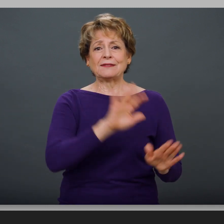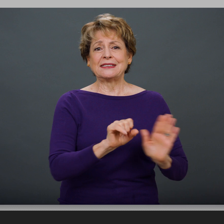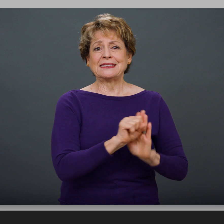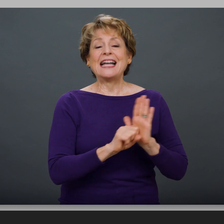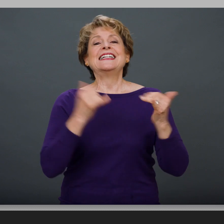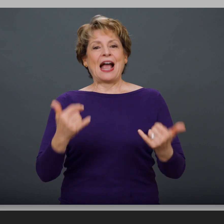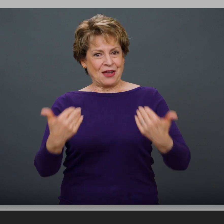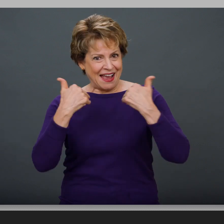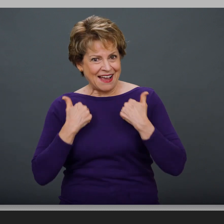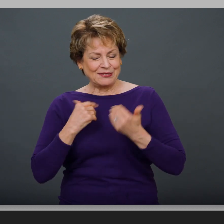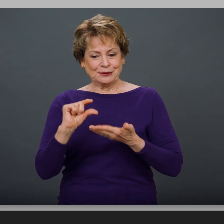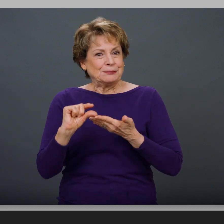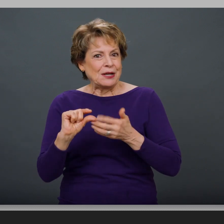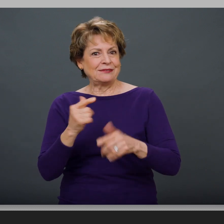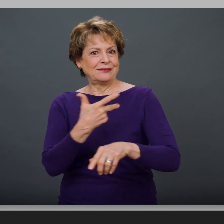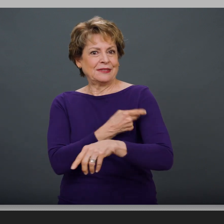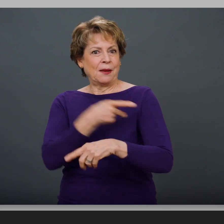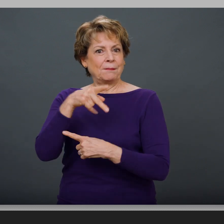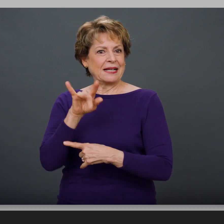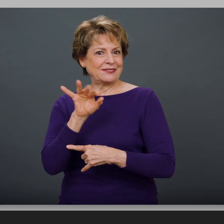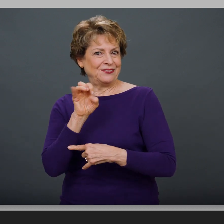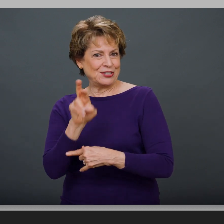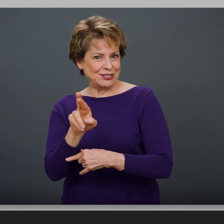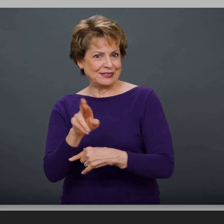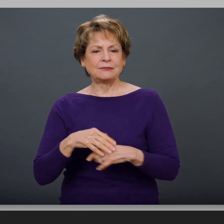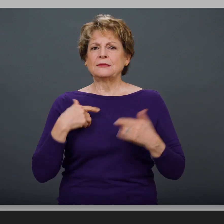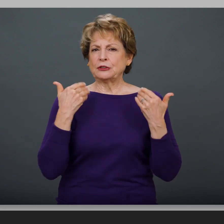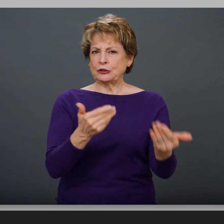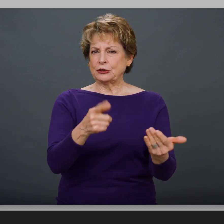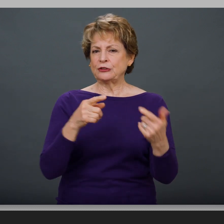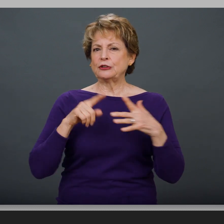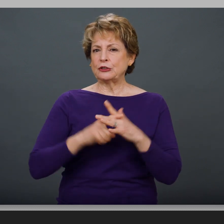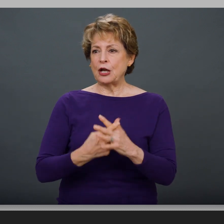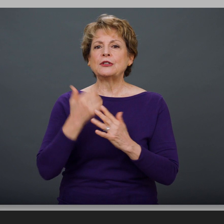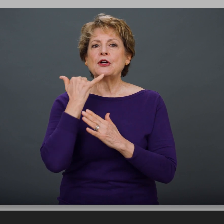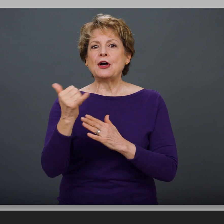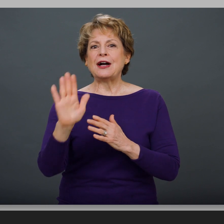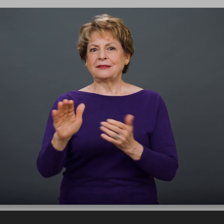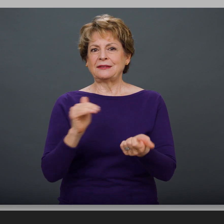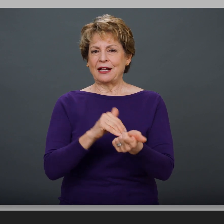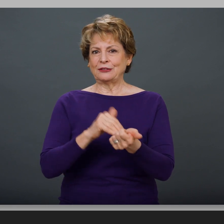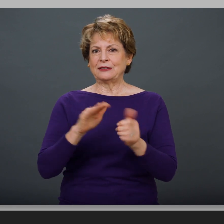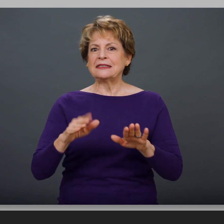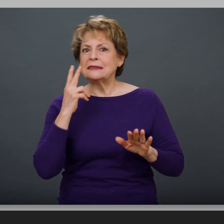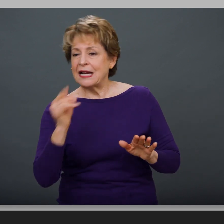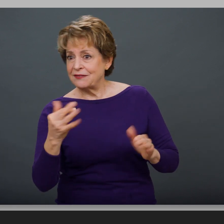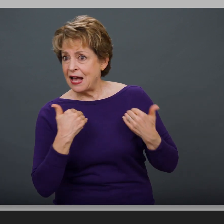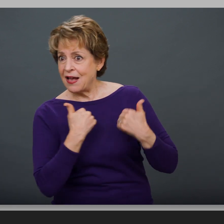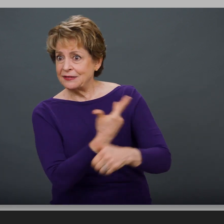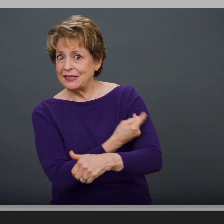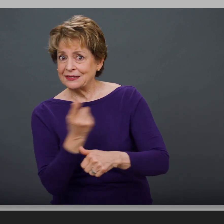the pediatric Pfizer vaccine. We suggest you start by contacting your provider's office to see if their office